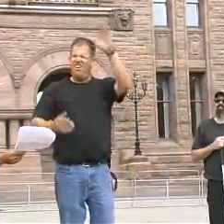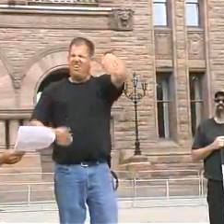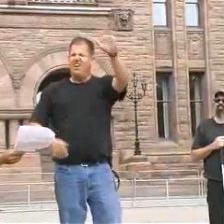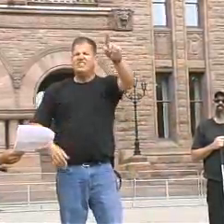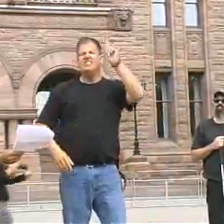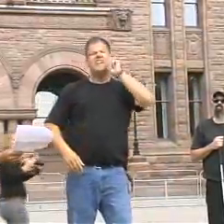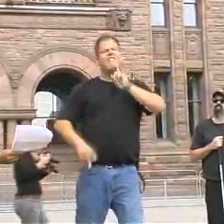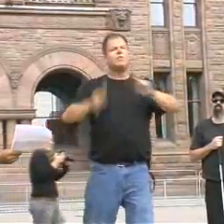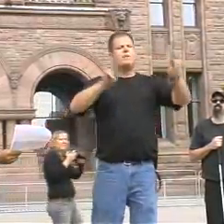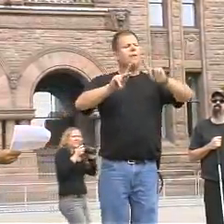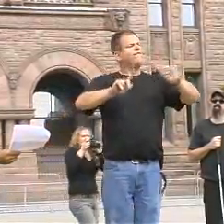to communicate with us.